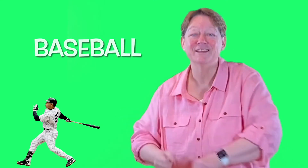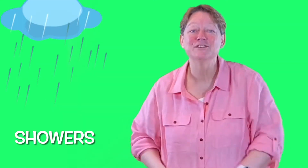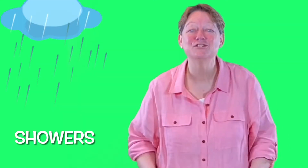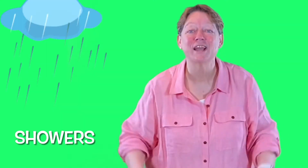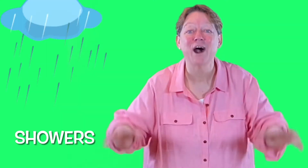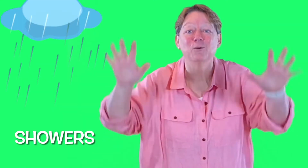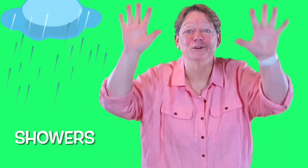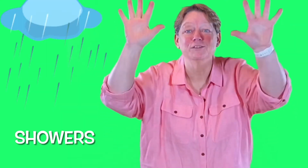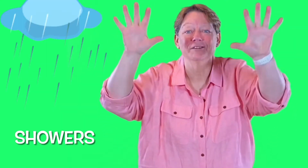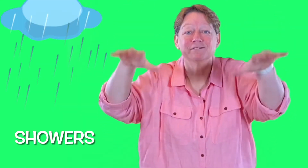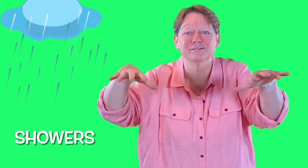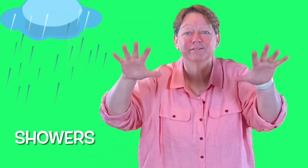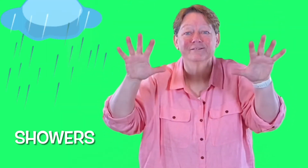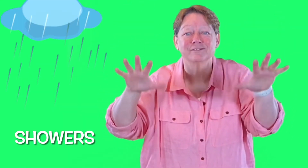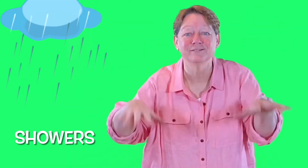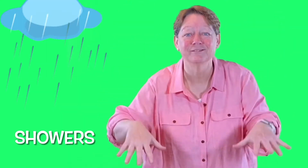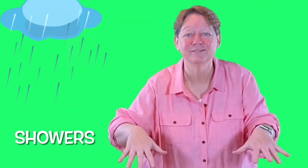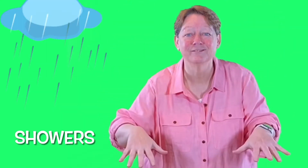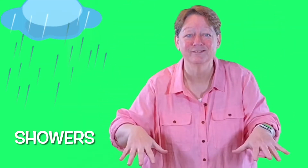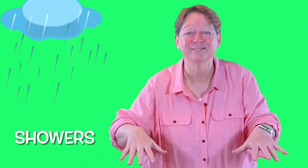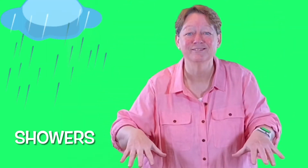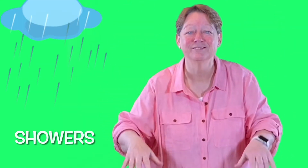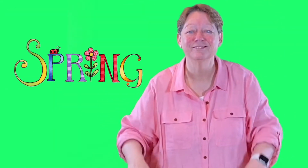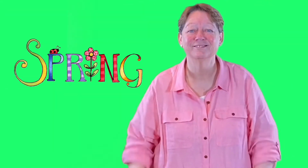Showers. Spring.